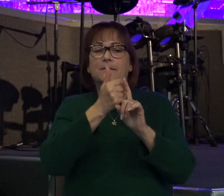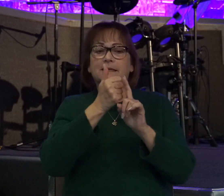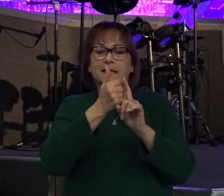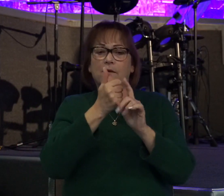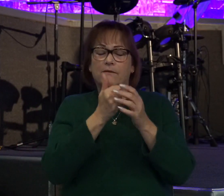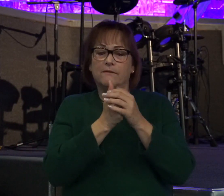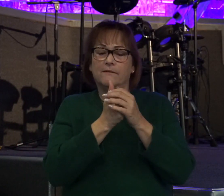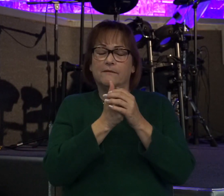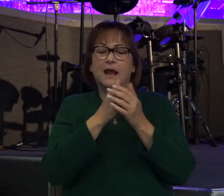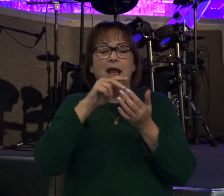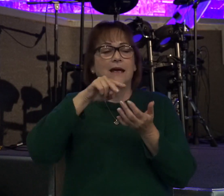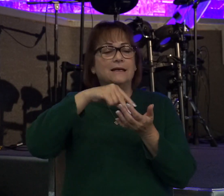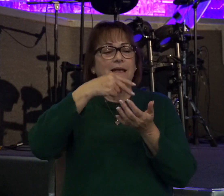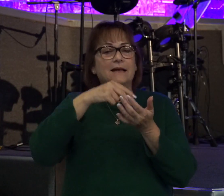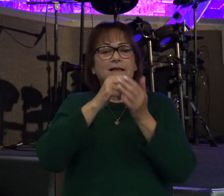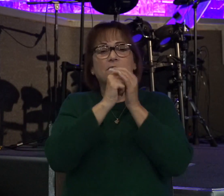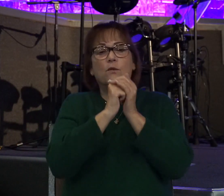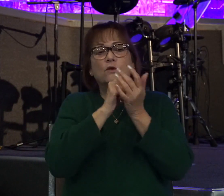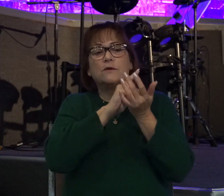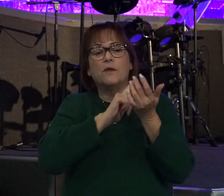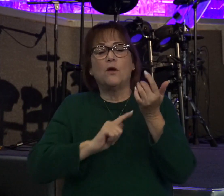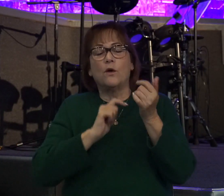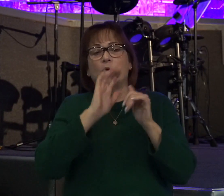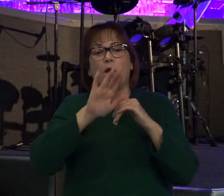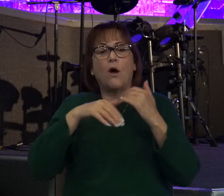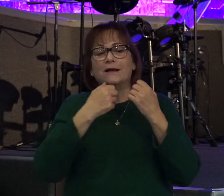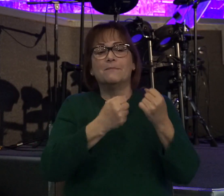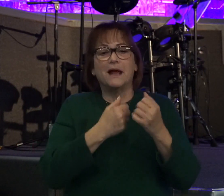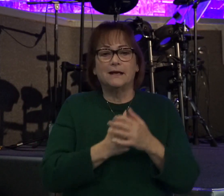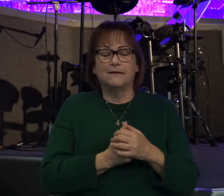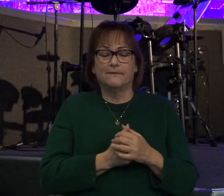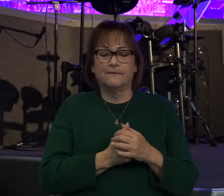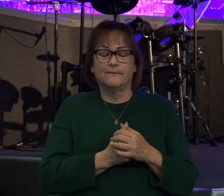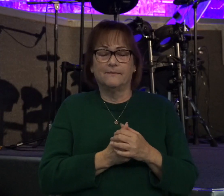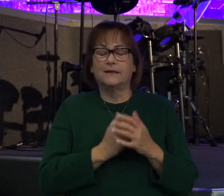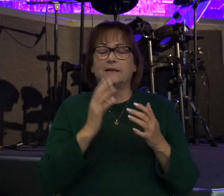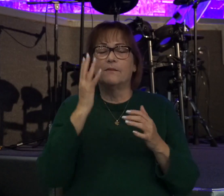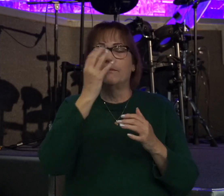dancing in the worship of the Lord with all his might. And it's a beautiful thing, guys.